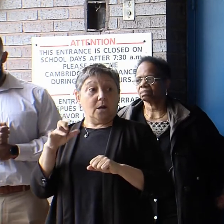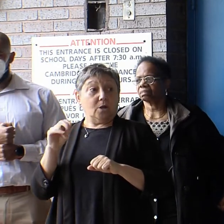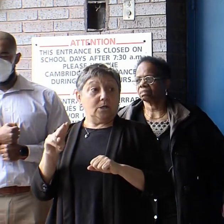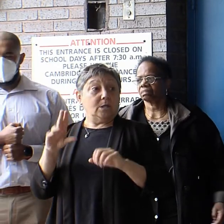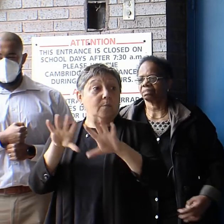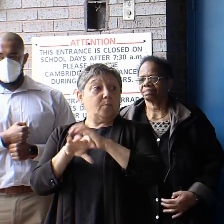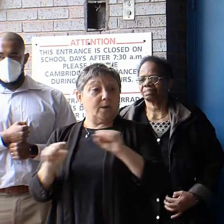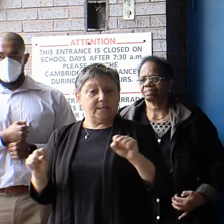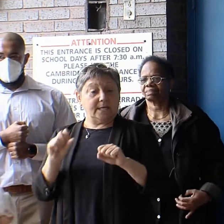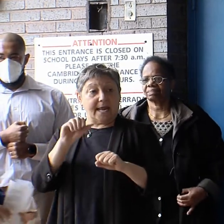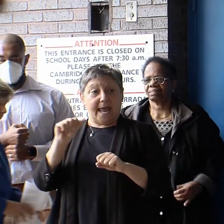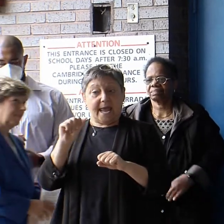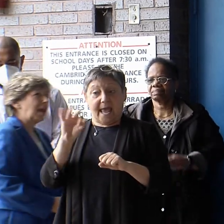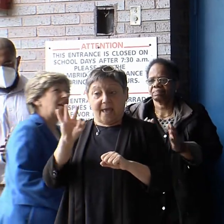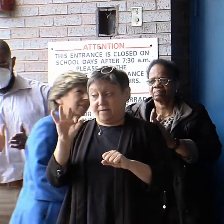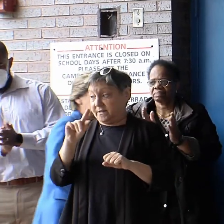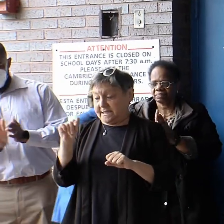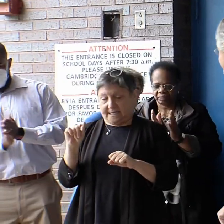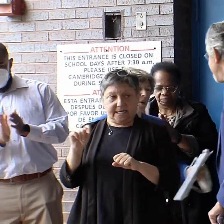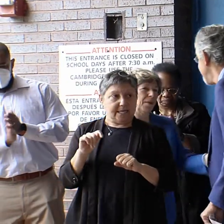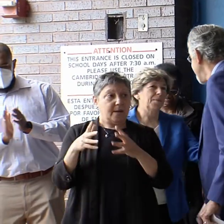Teachers. Randy, thank you for joining us.